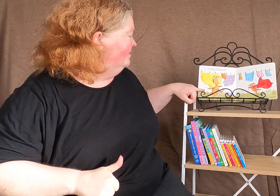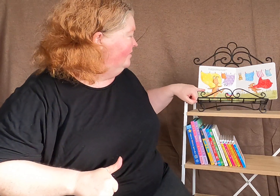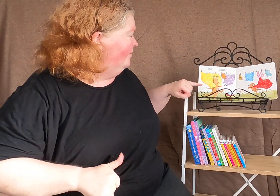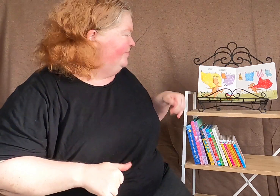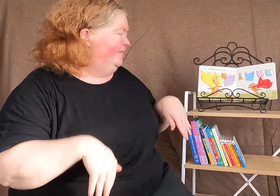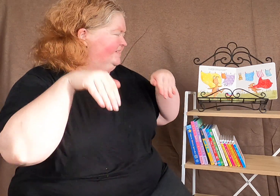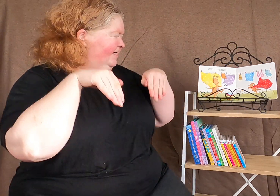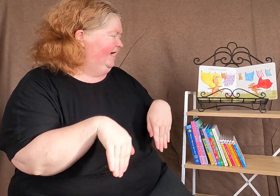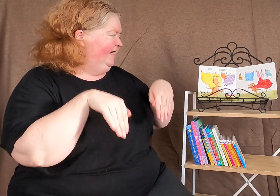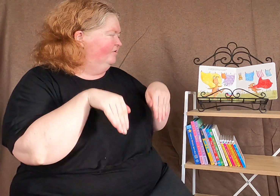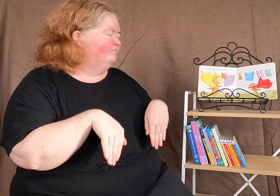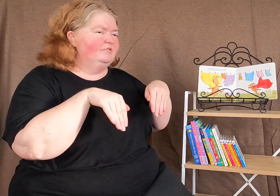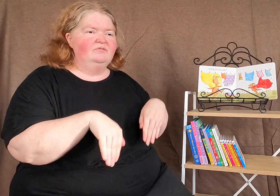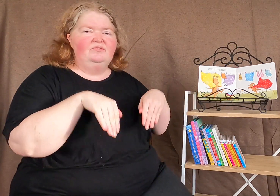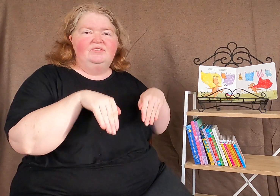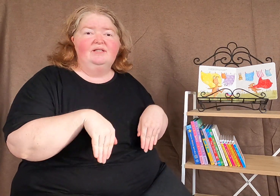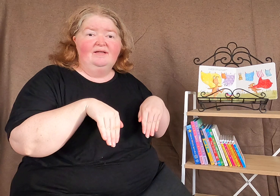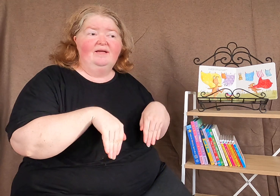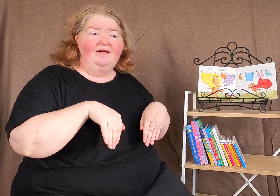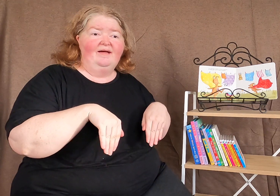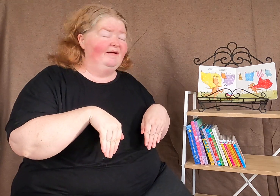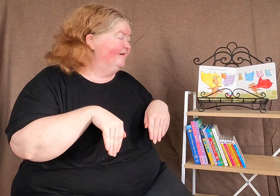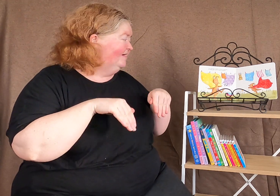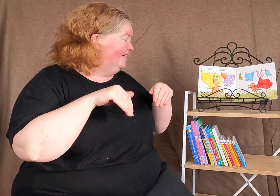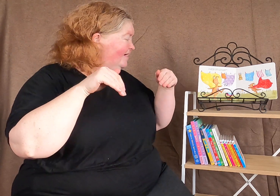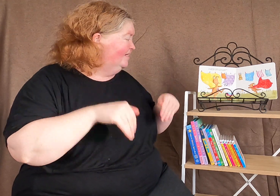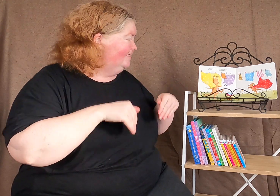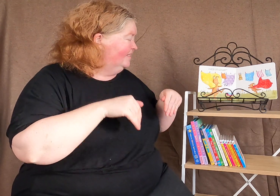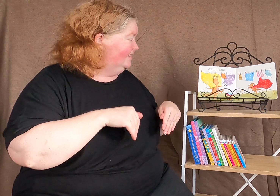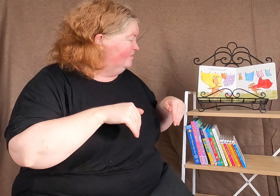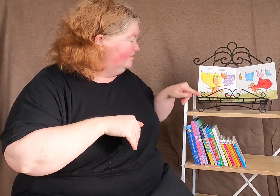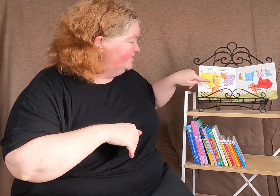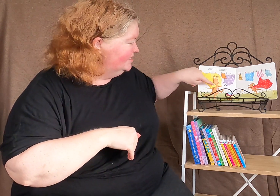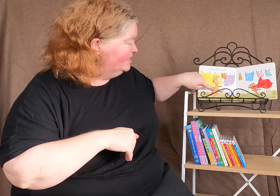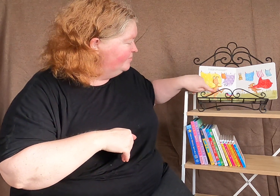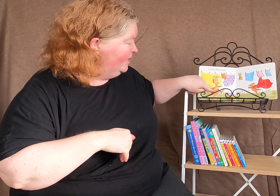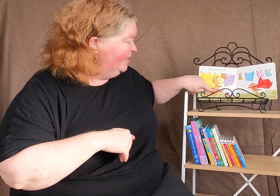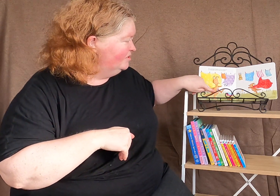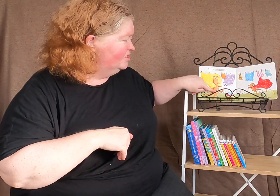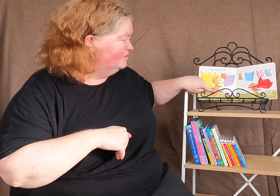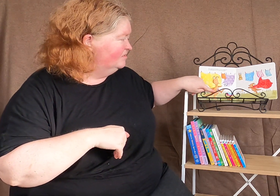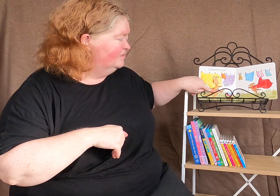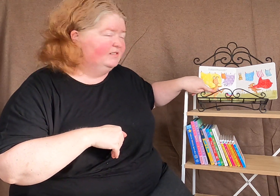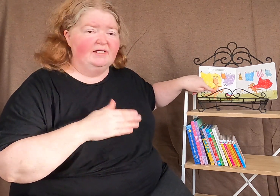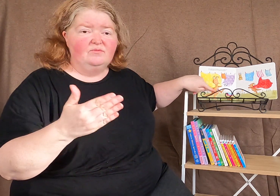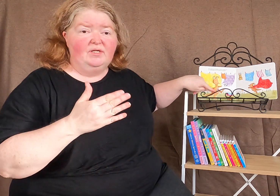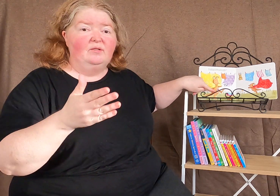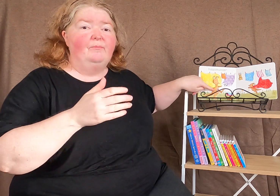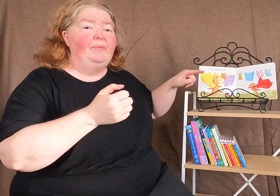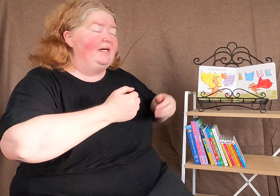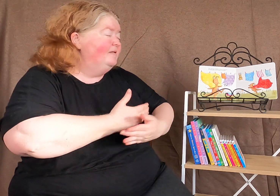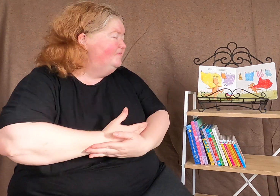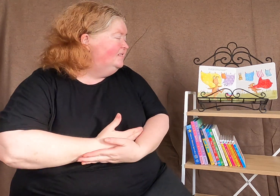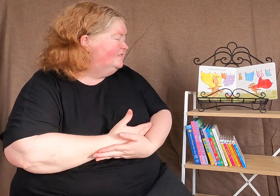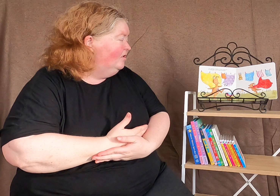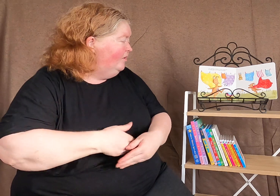These are kangaroos. Yeah, kangaroos. See the pouch? That's where the babies go.